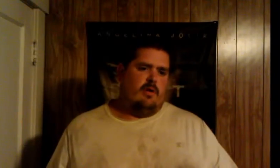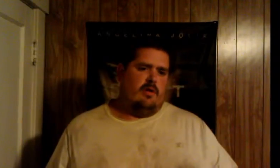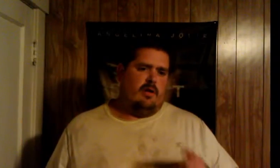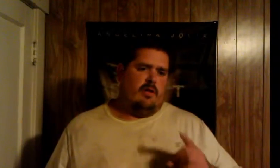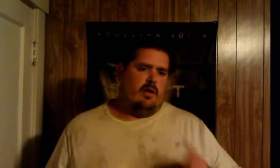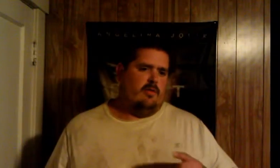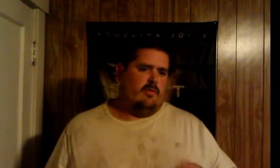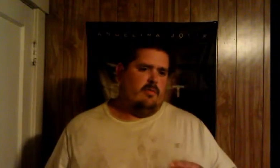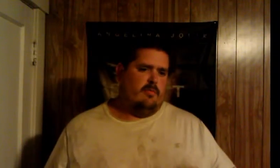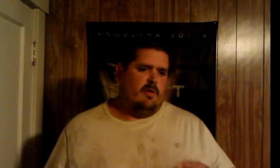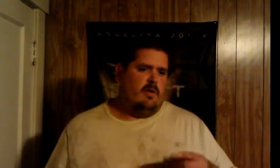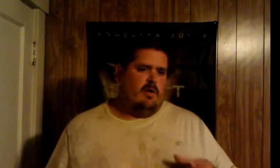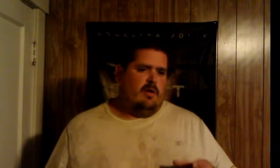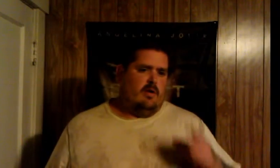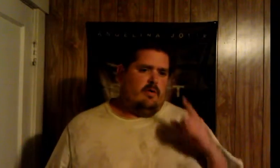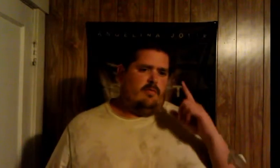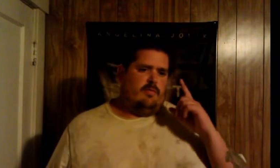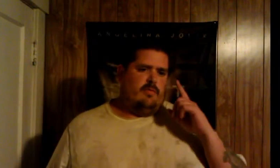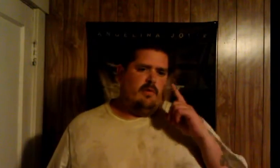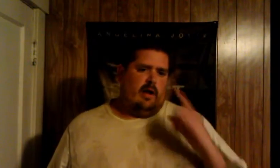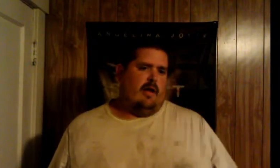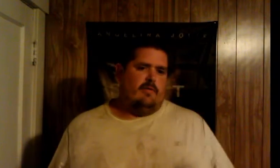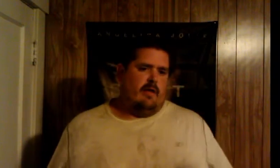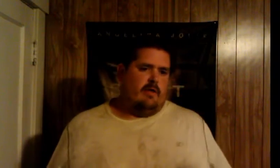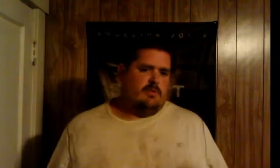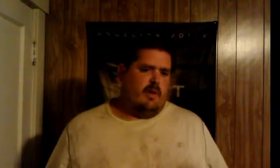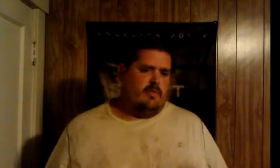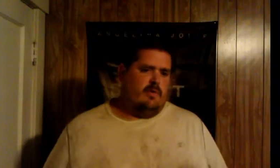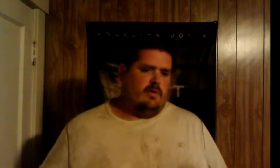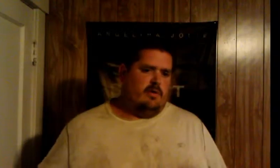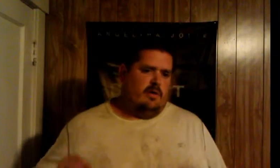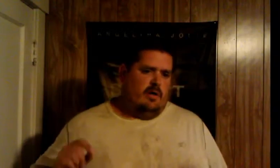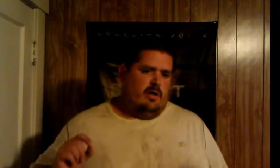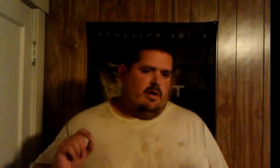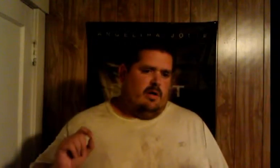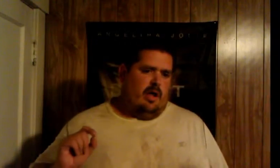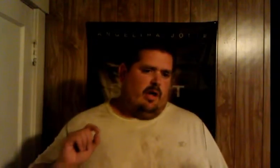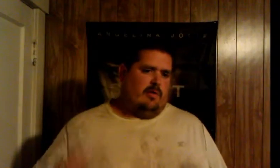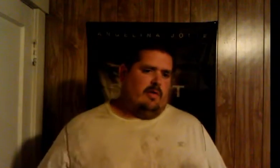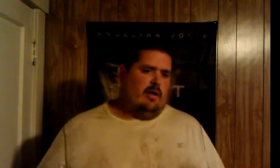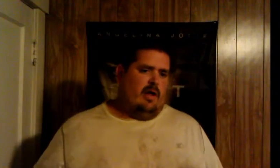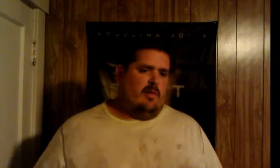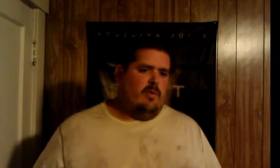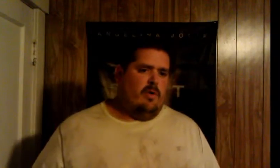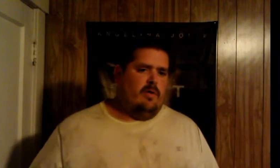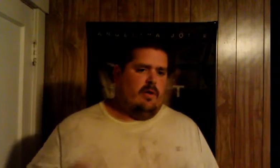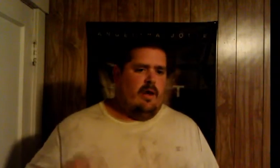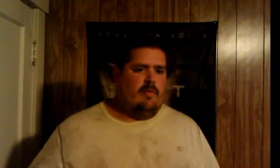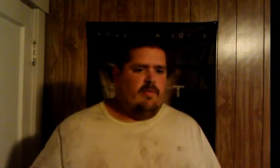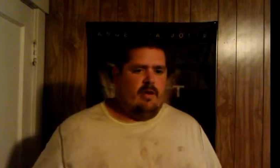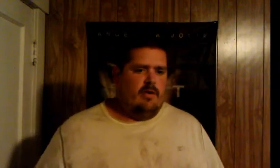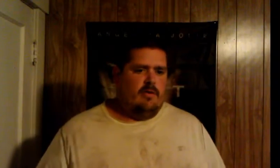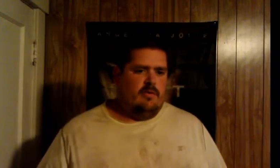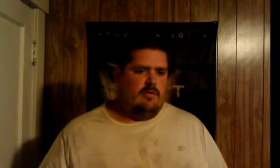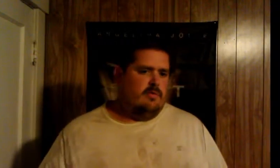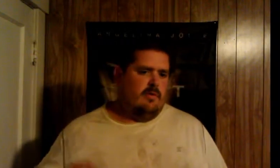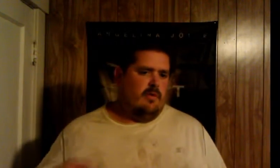said before like i said like i said in a comment before to you i think i have a lot of respect for you and